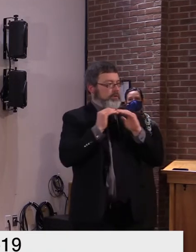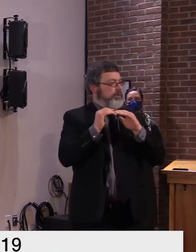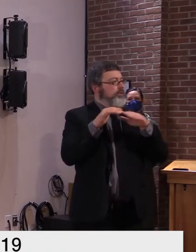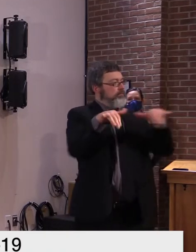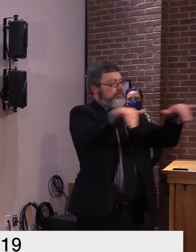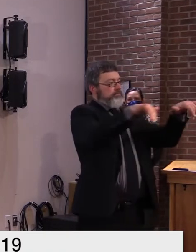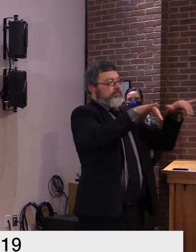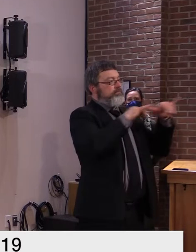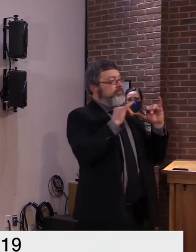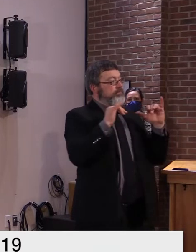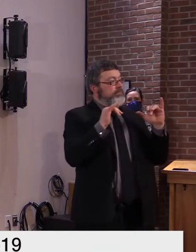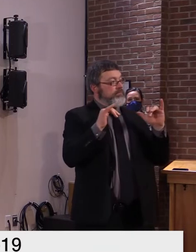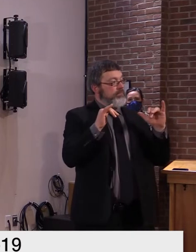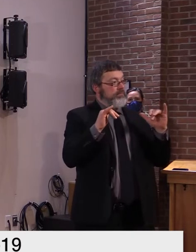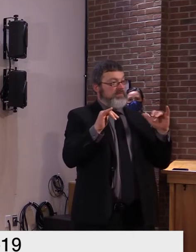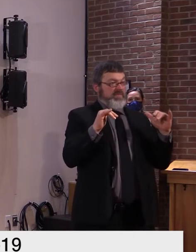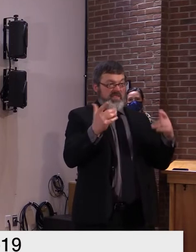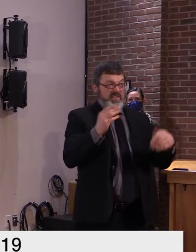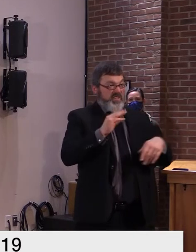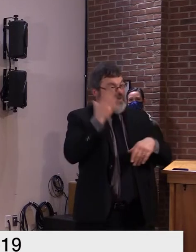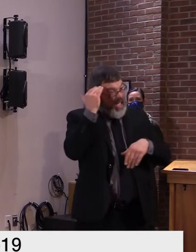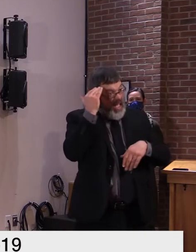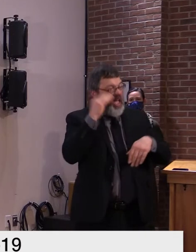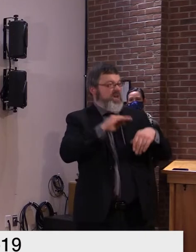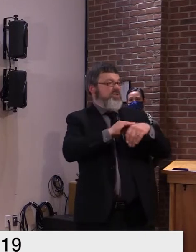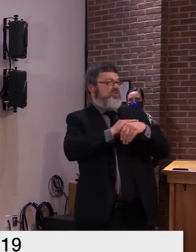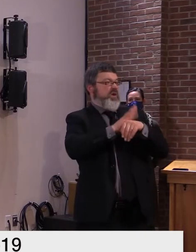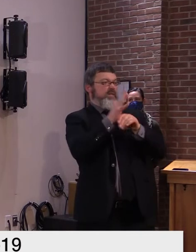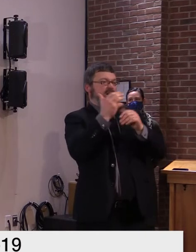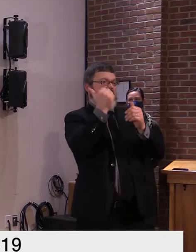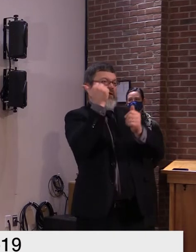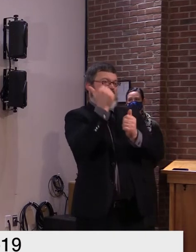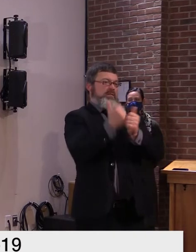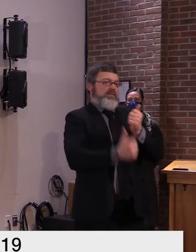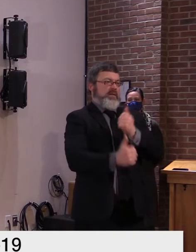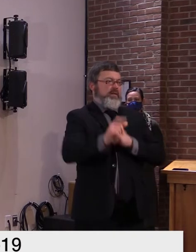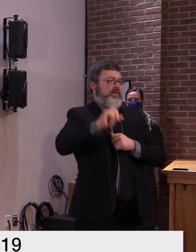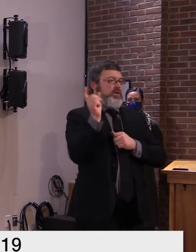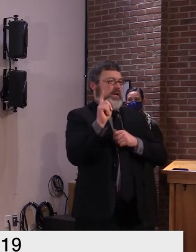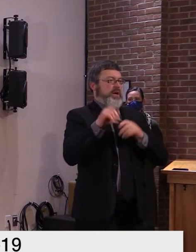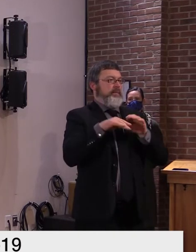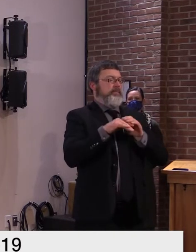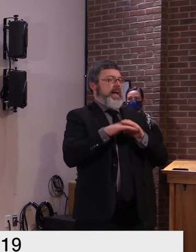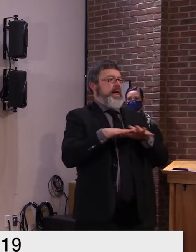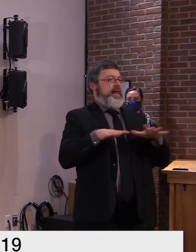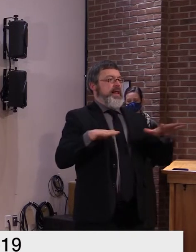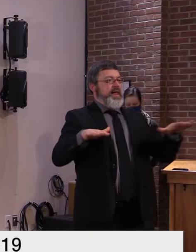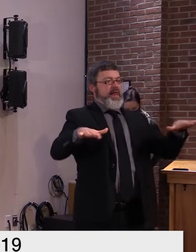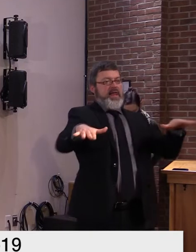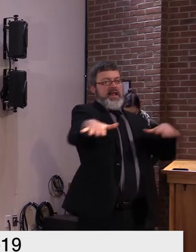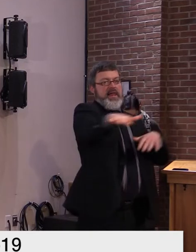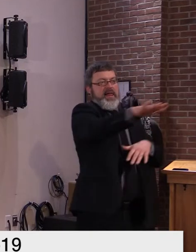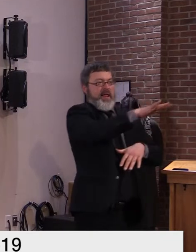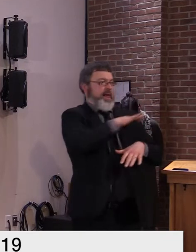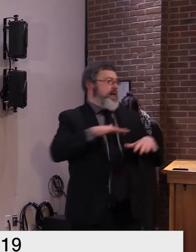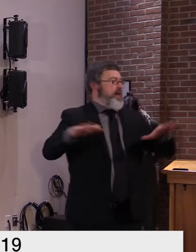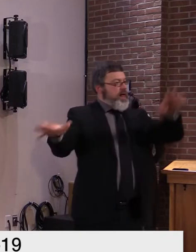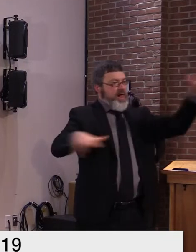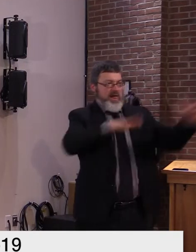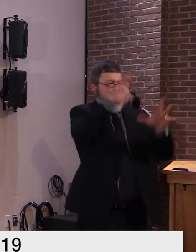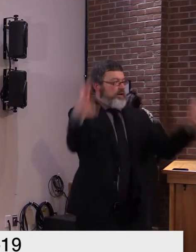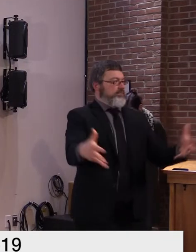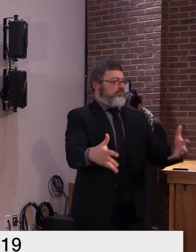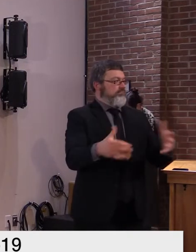eyes we have much still to do based on this important cdc report we are doing the right